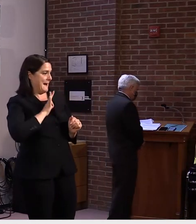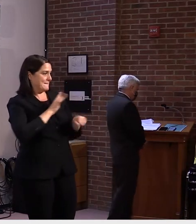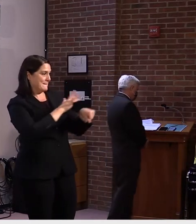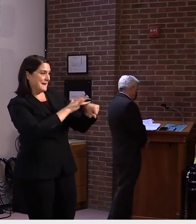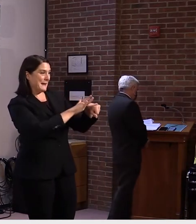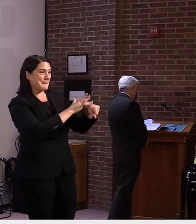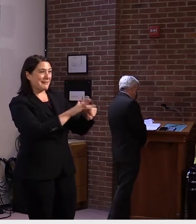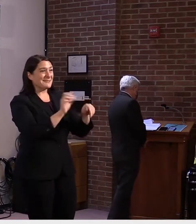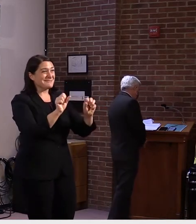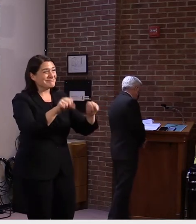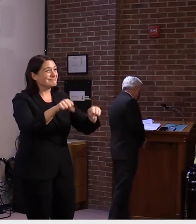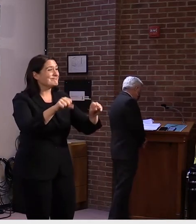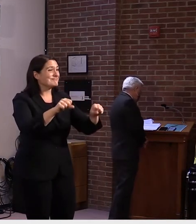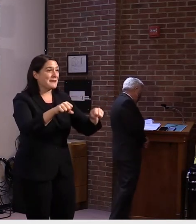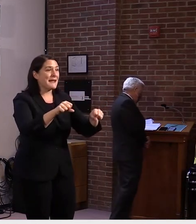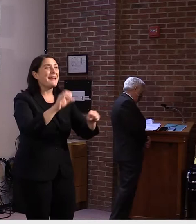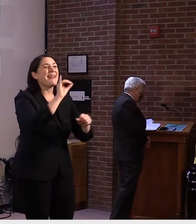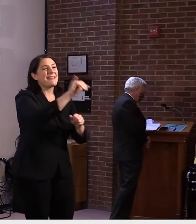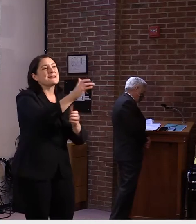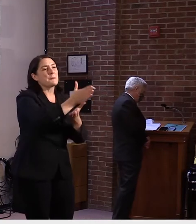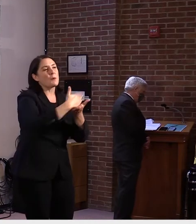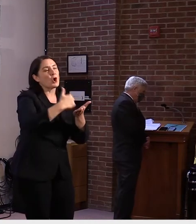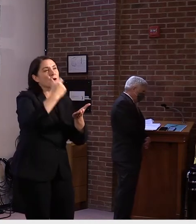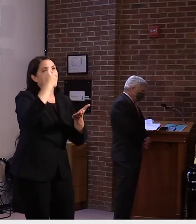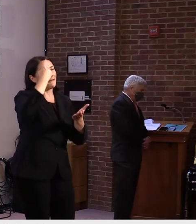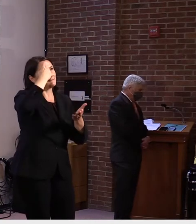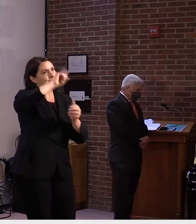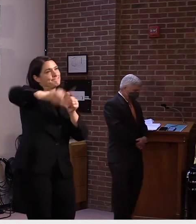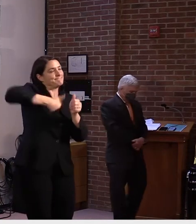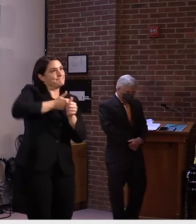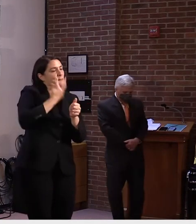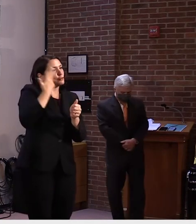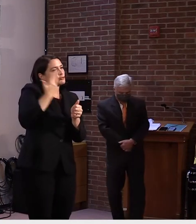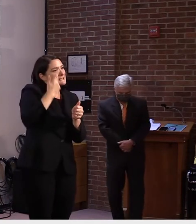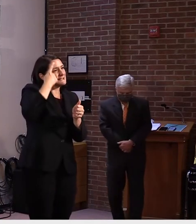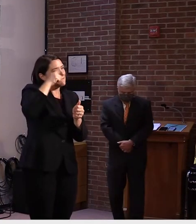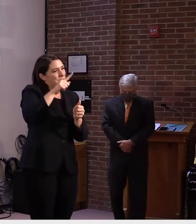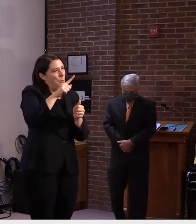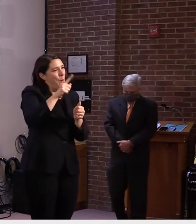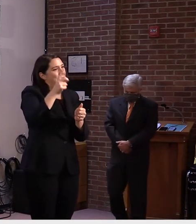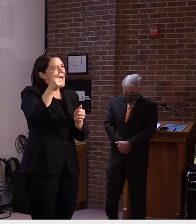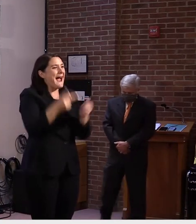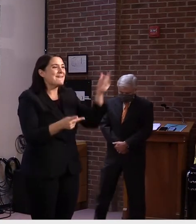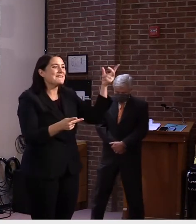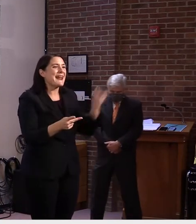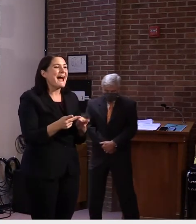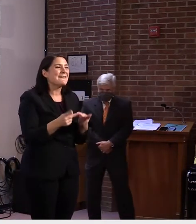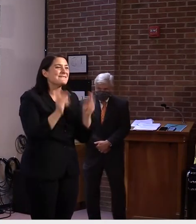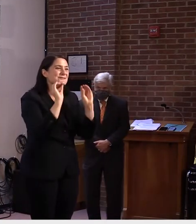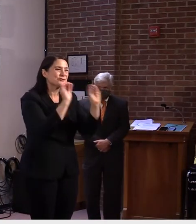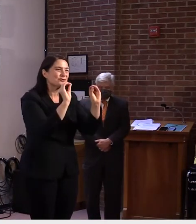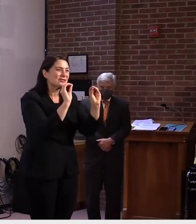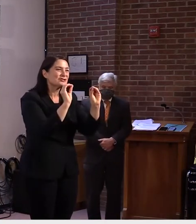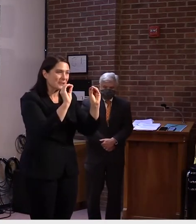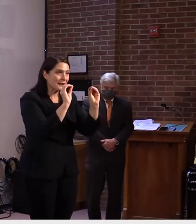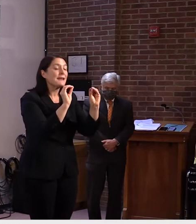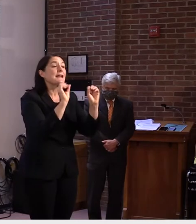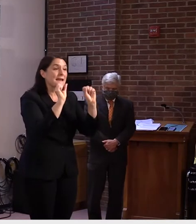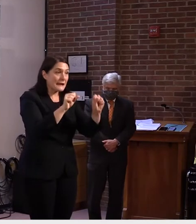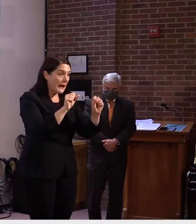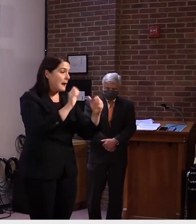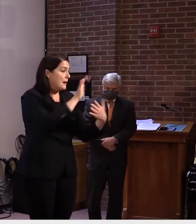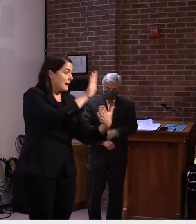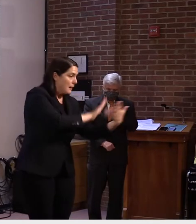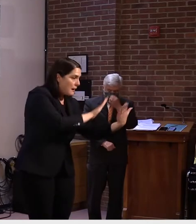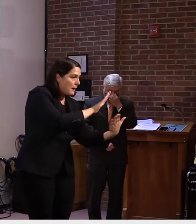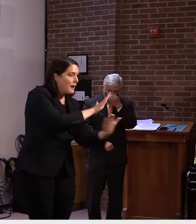thinking around, um, hybrid instruction that one of the things that hybrid does is it allows districts to have that conversation